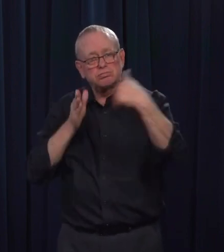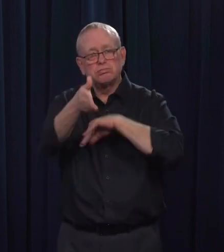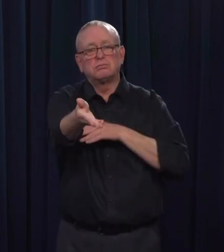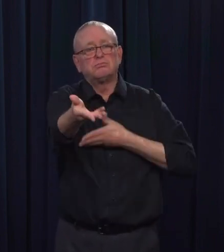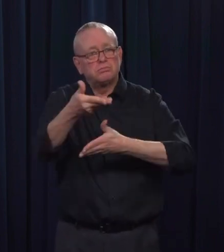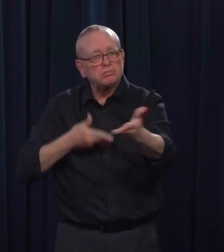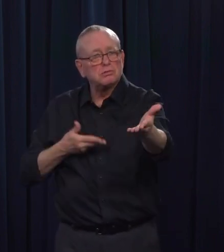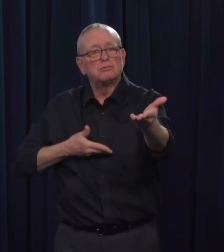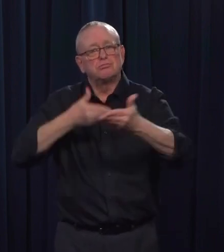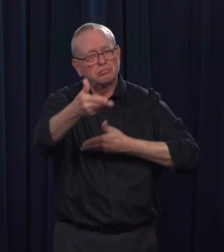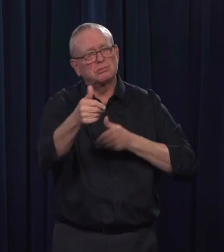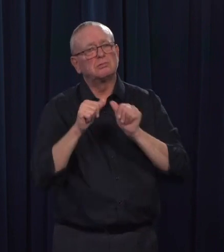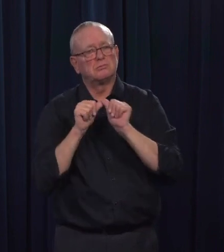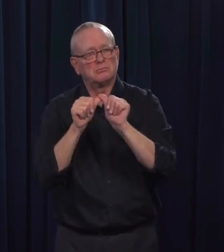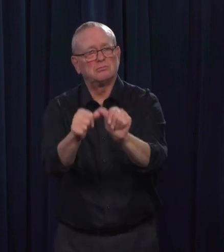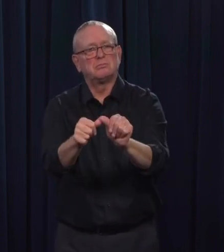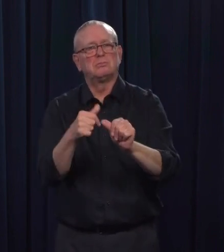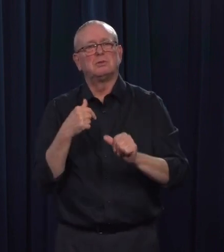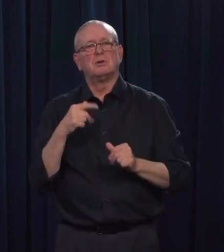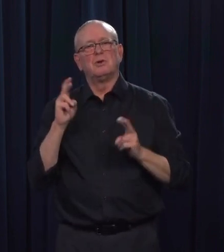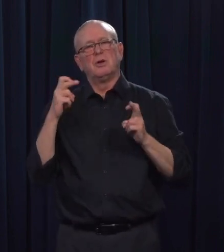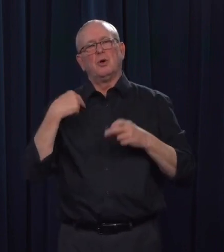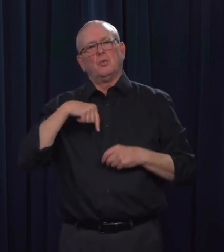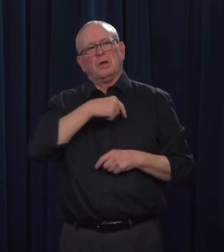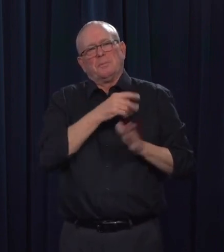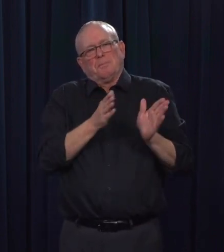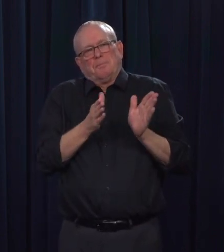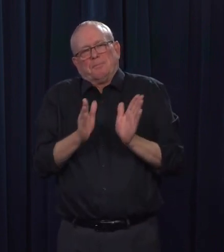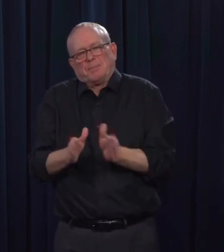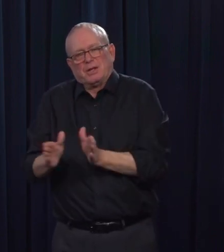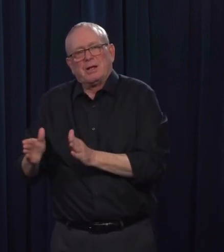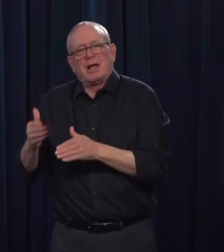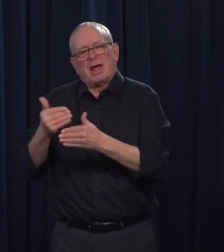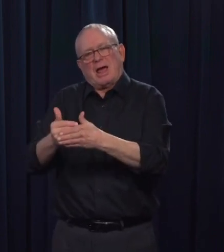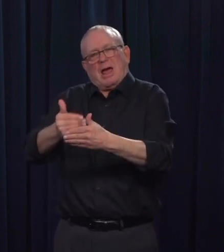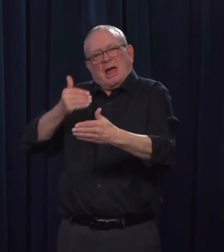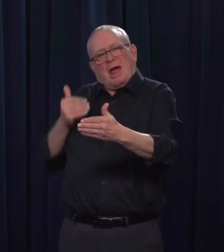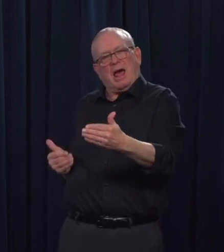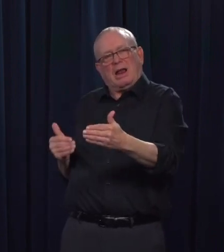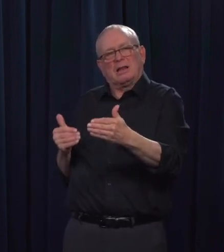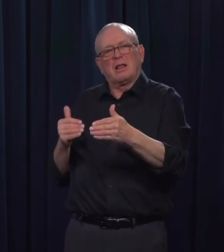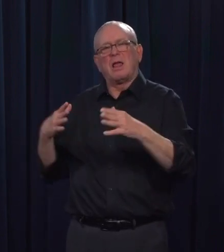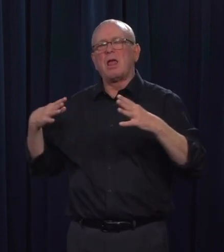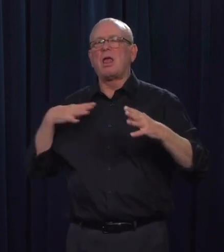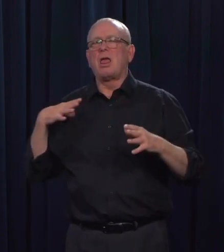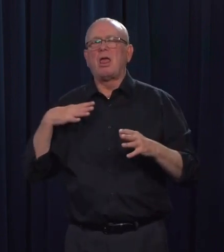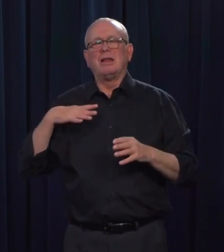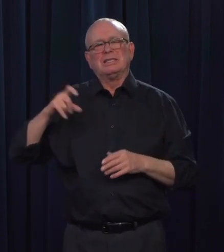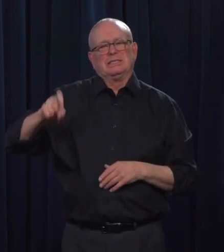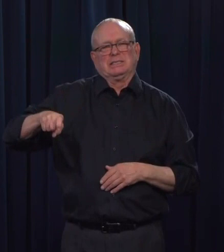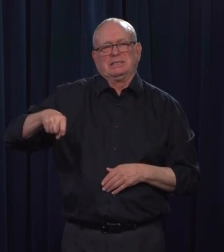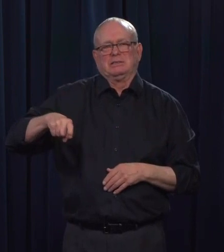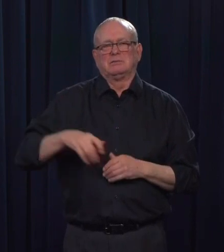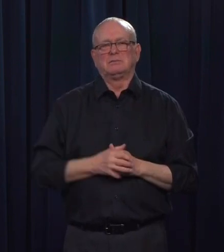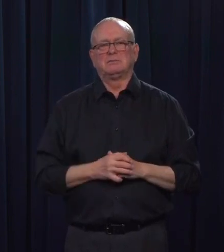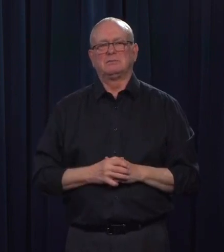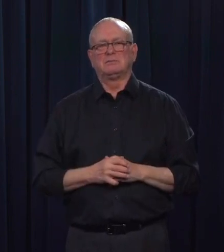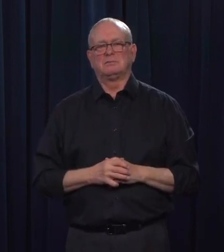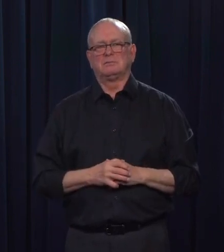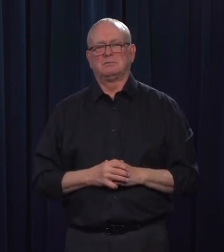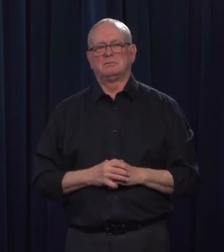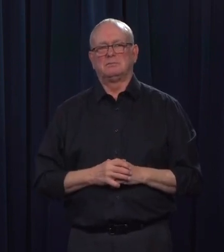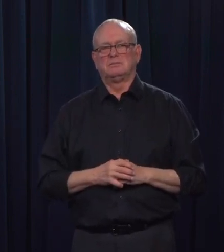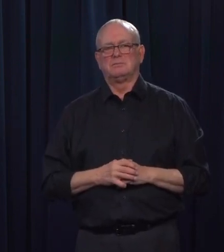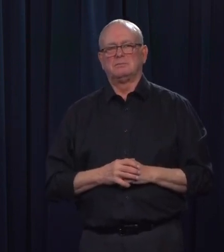preparatory work beforehand. DM, if you'd like to add to that. Thank you, Minister. Yes, just to further add to